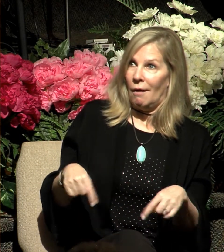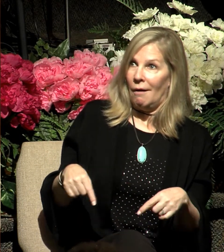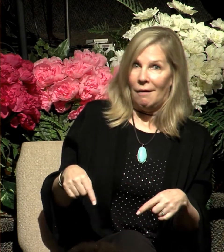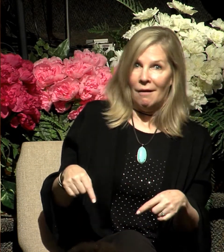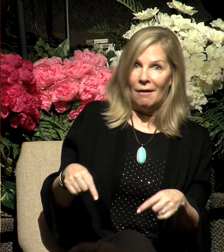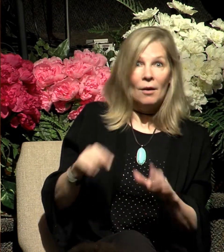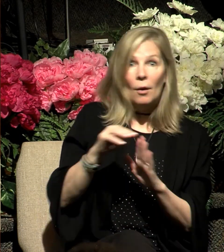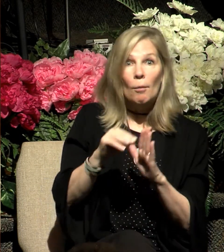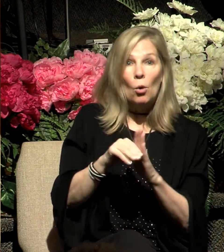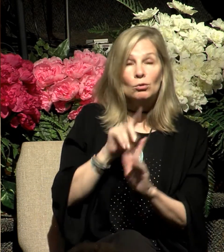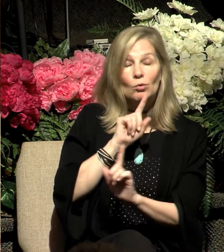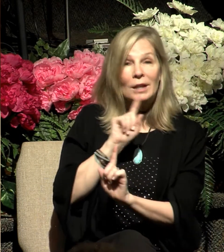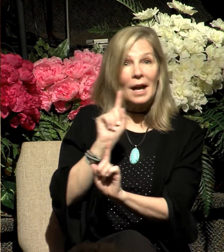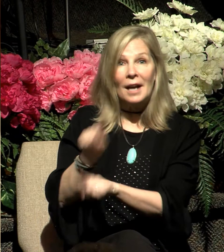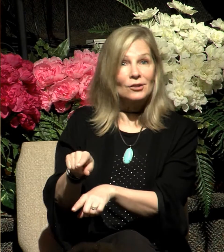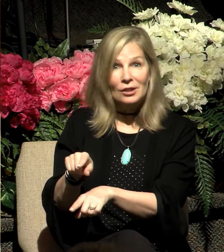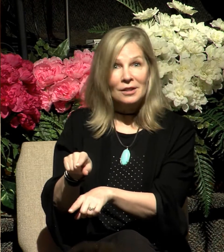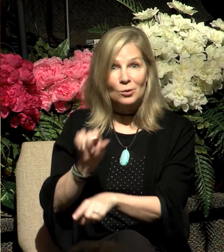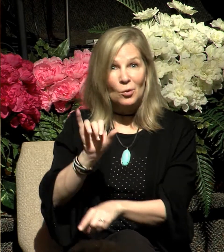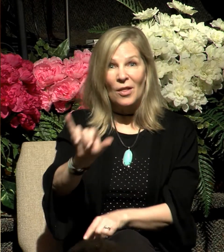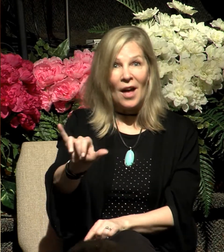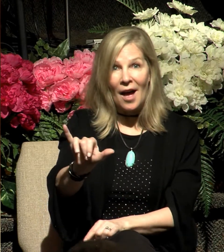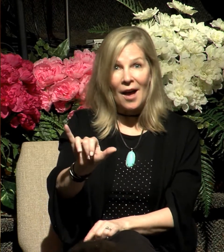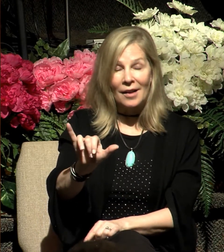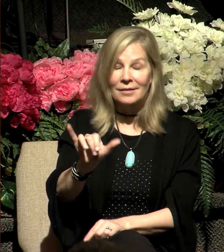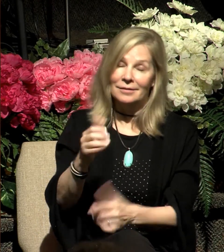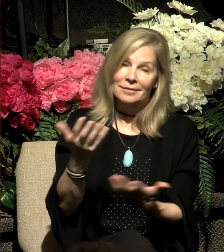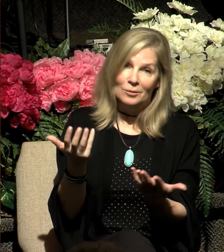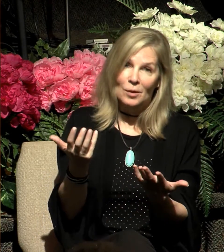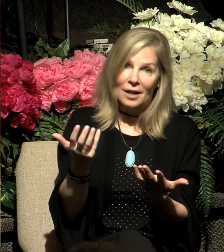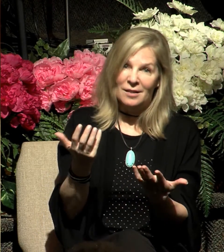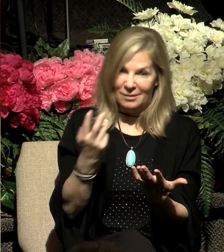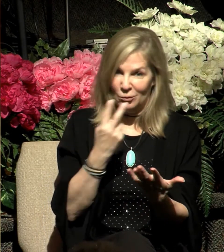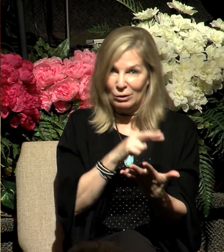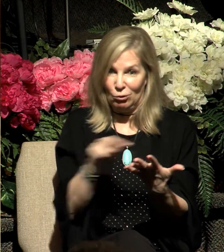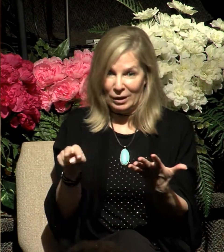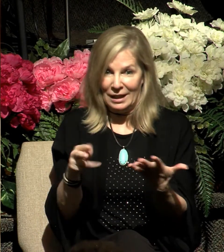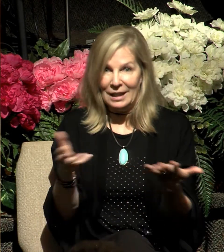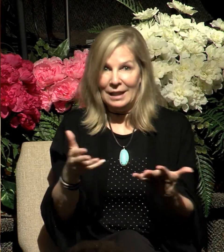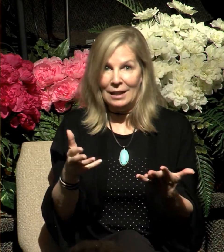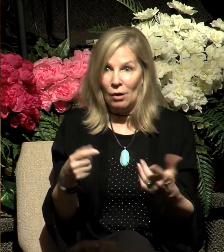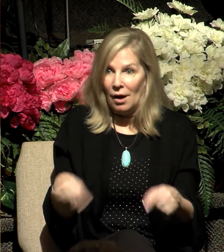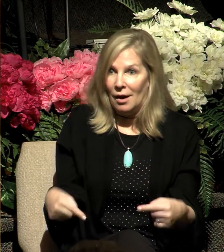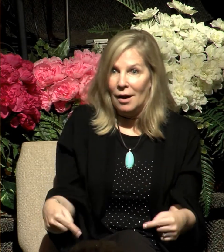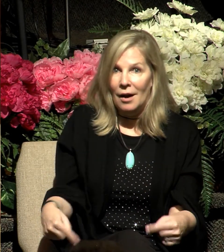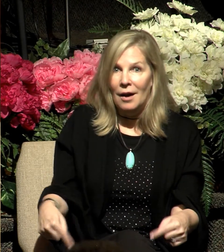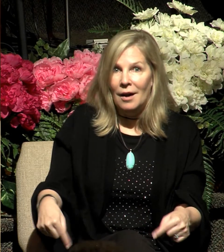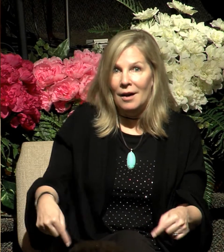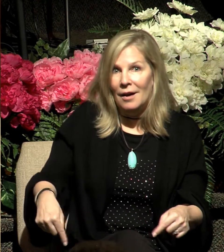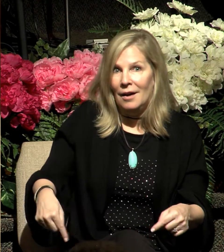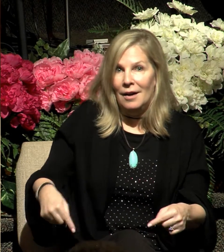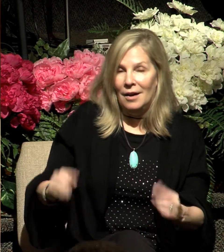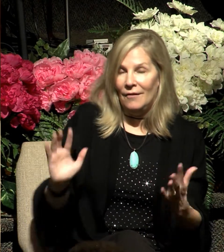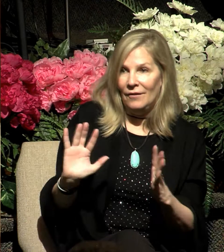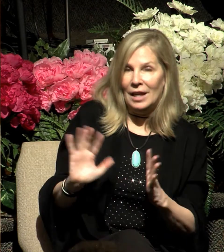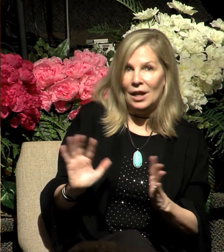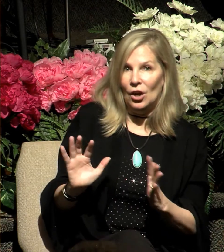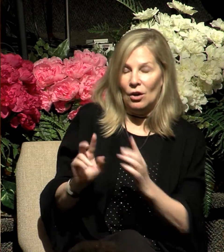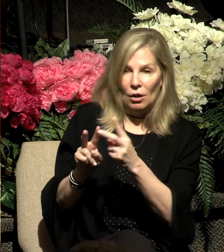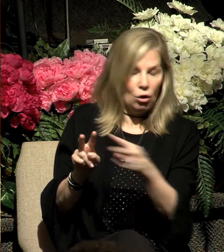Moses' reaction to all of this? Well, you've read here, he trembled with fear. He looked away from the burning